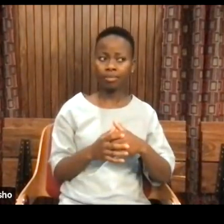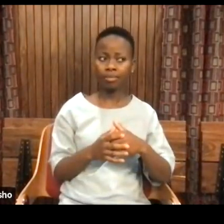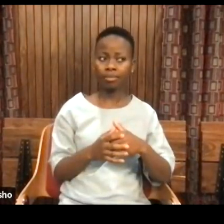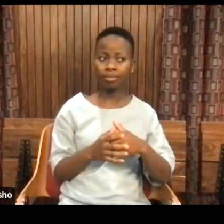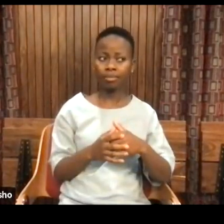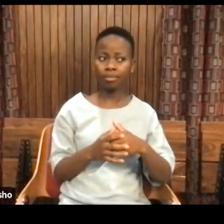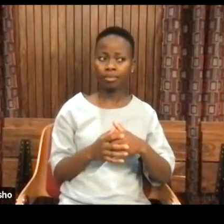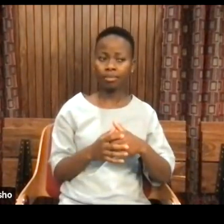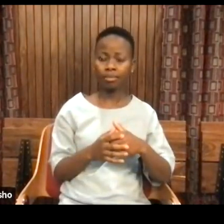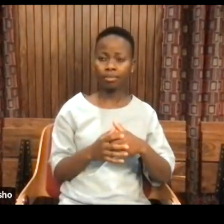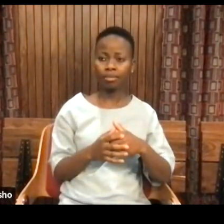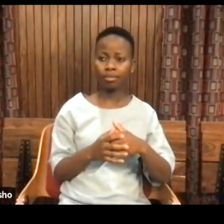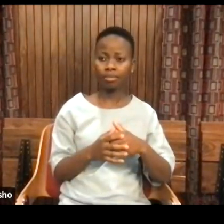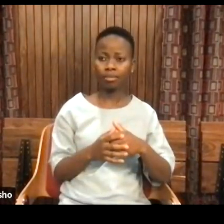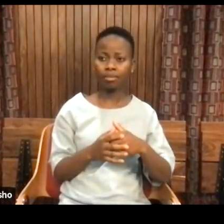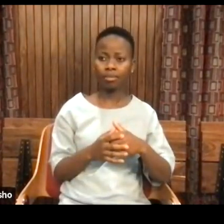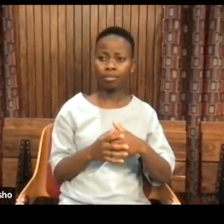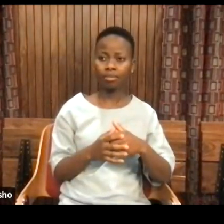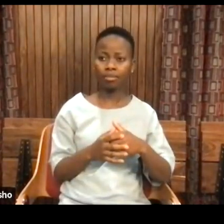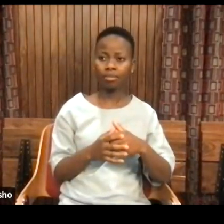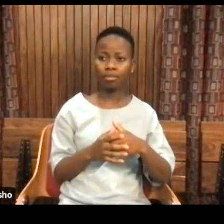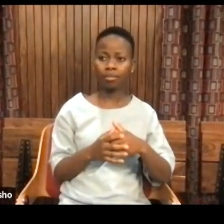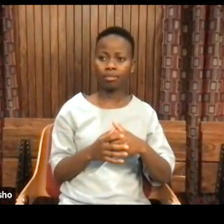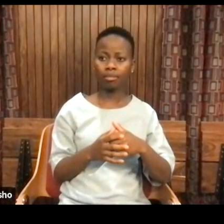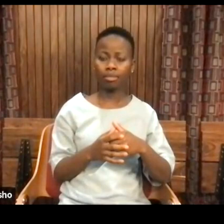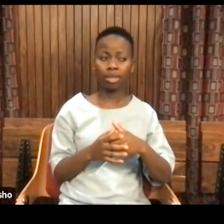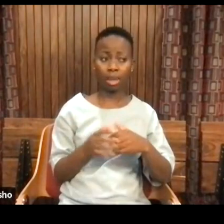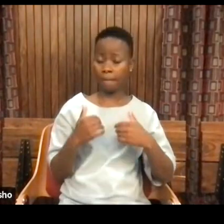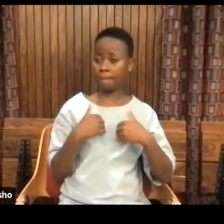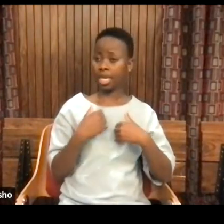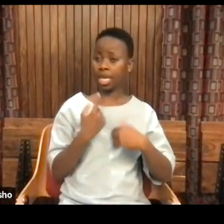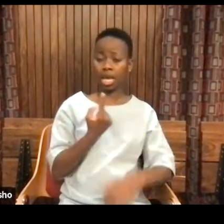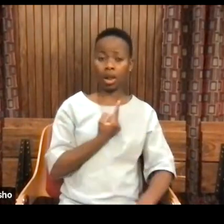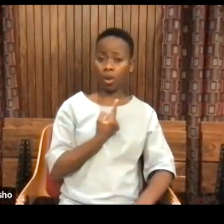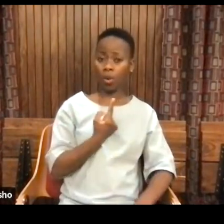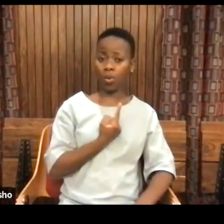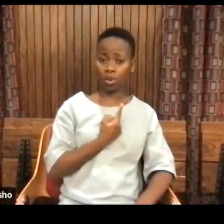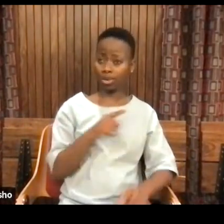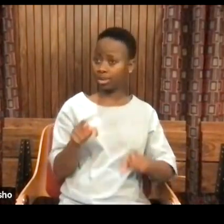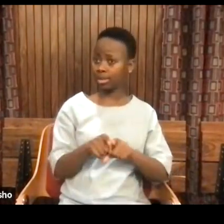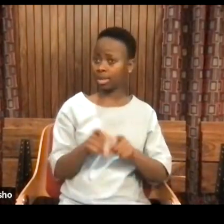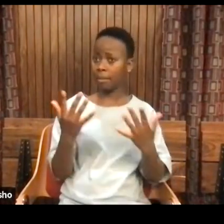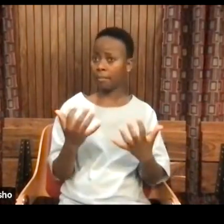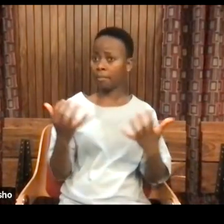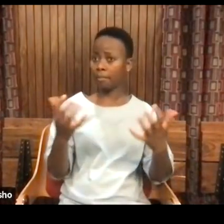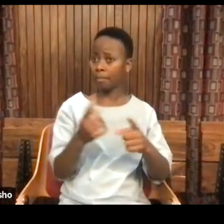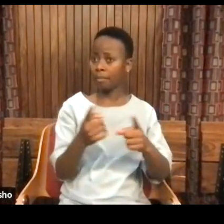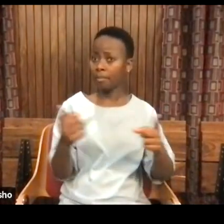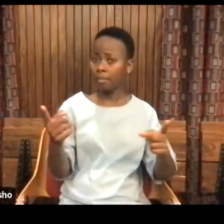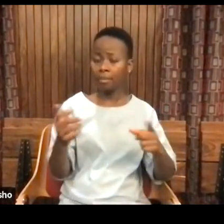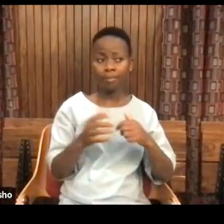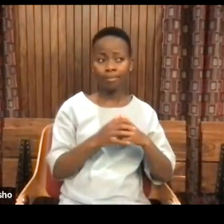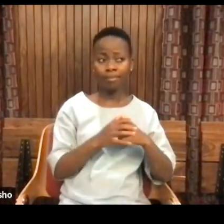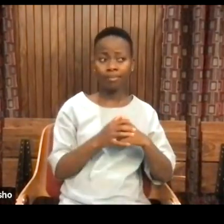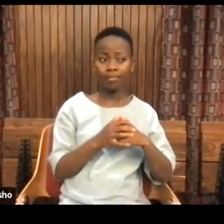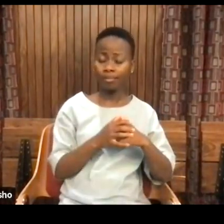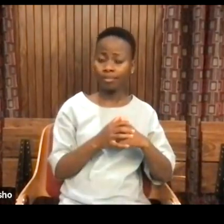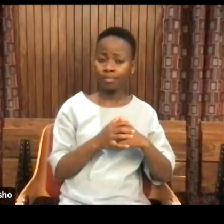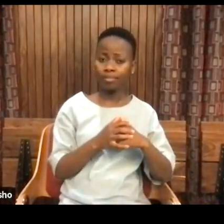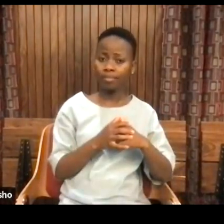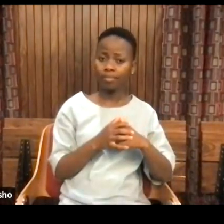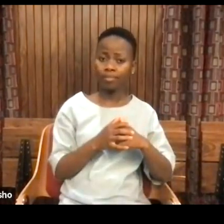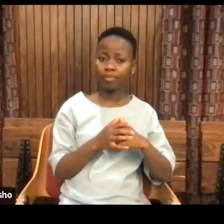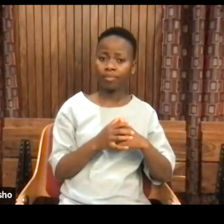have to figure out, and not just me alone, I want to figure out with everybody, is how